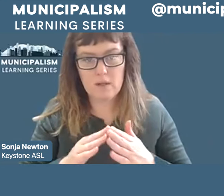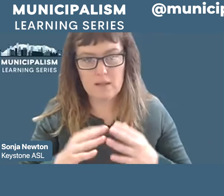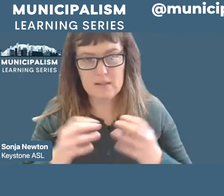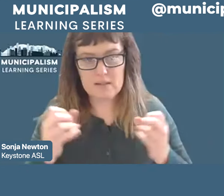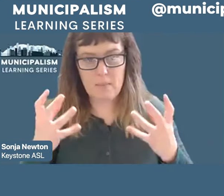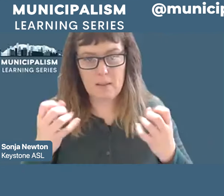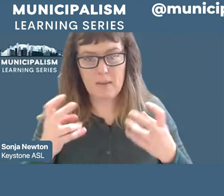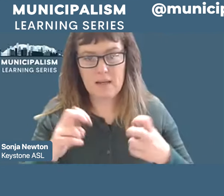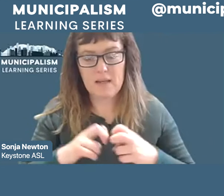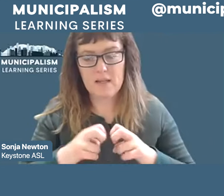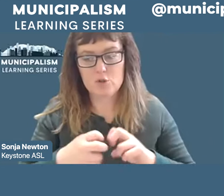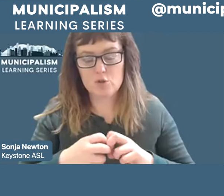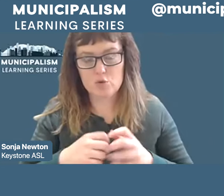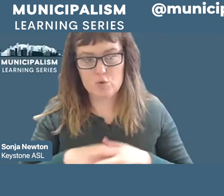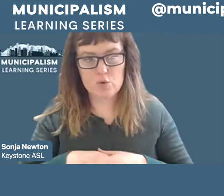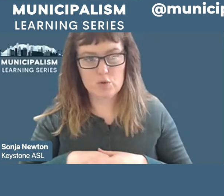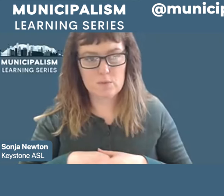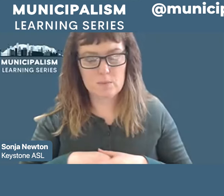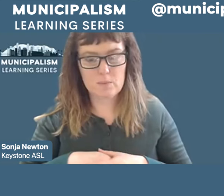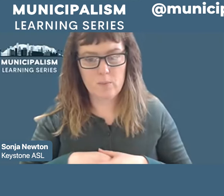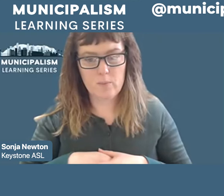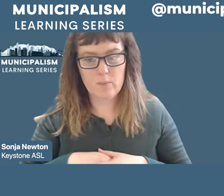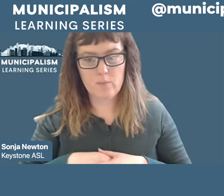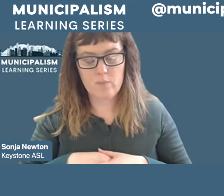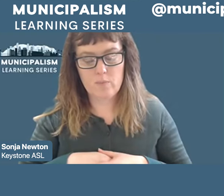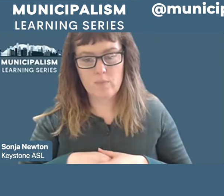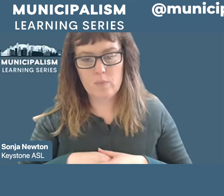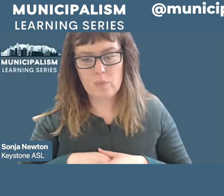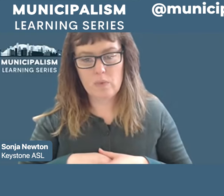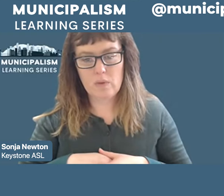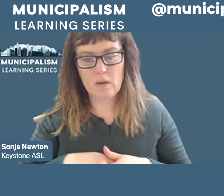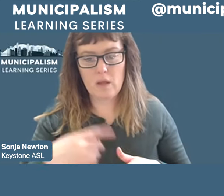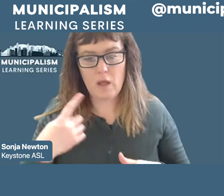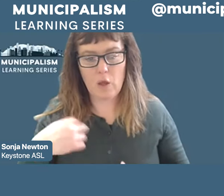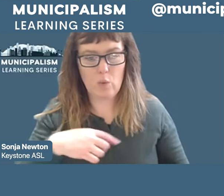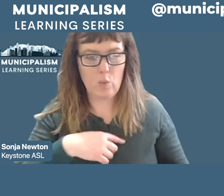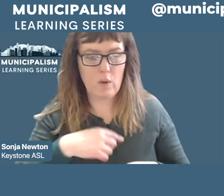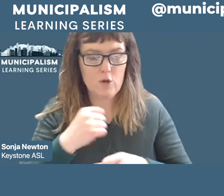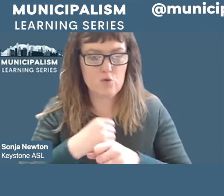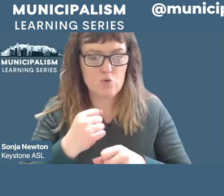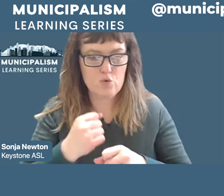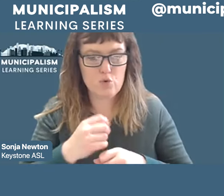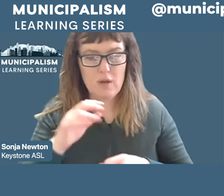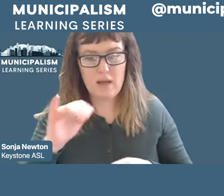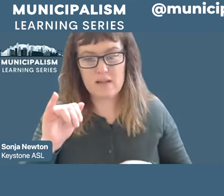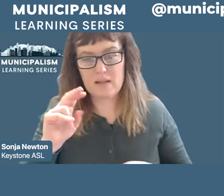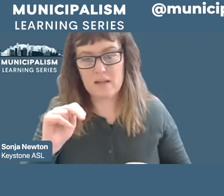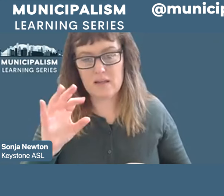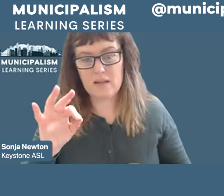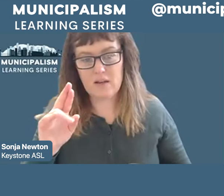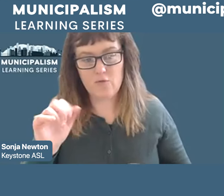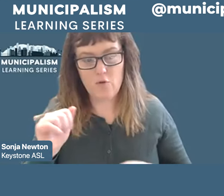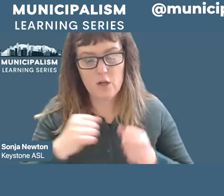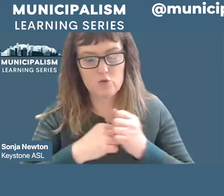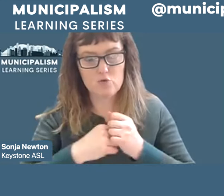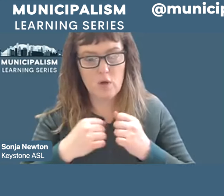but it's also we create an infrastructure that allows residents who